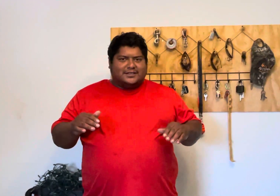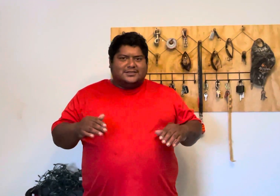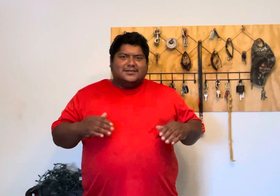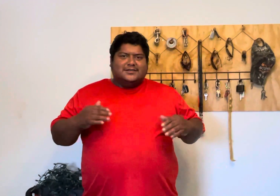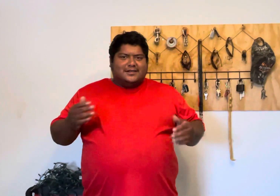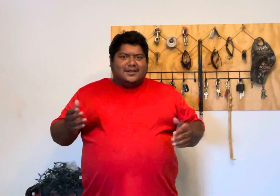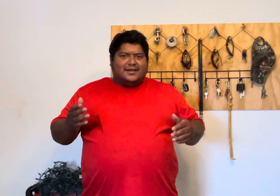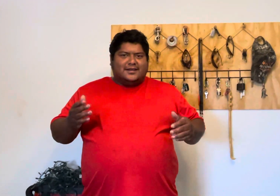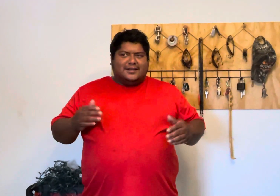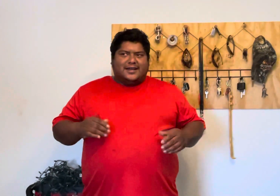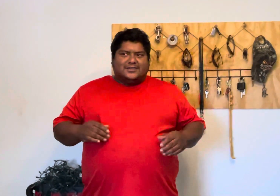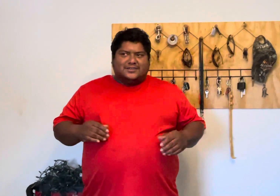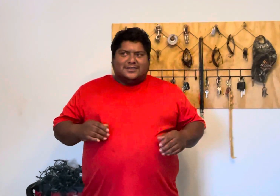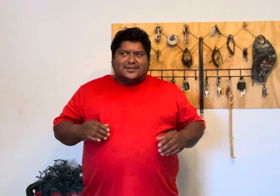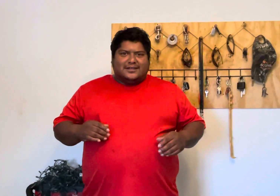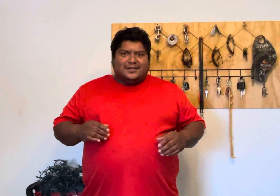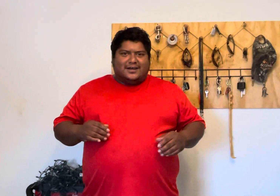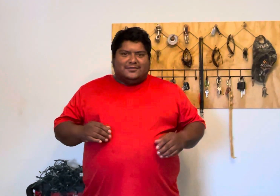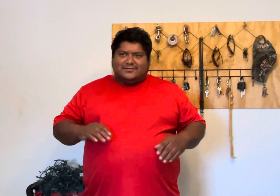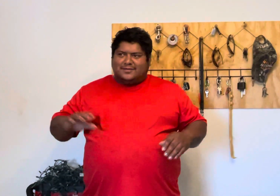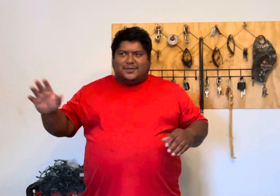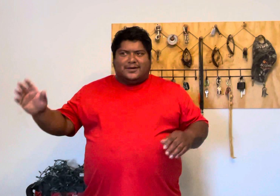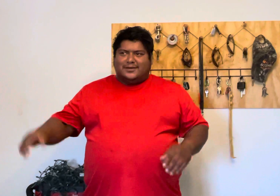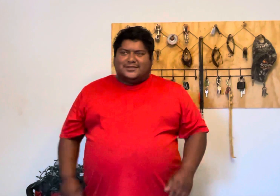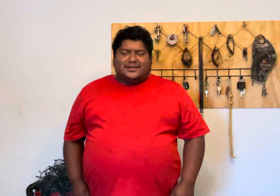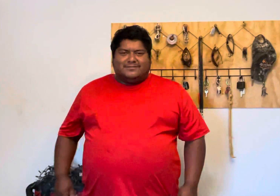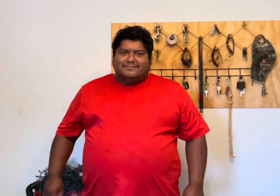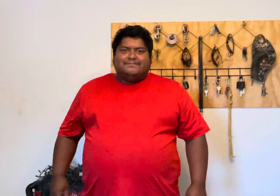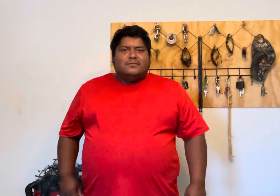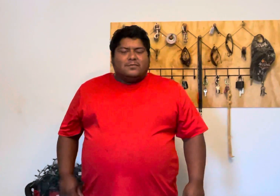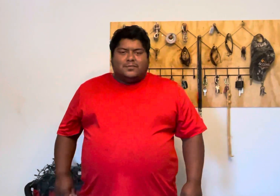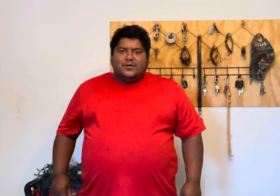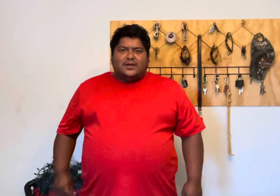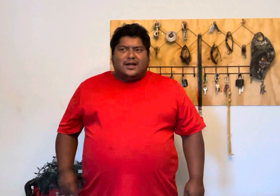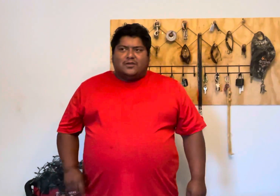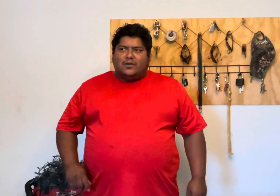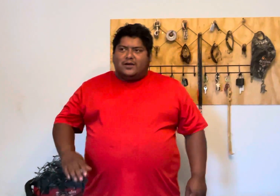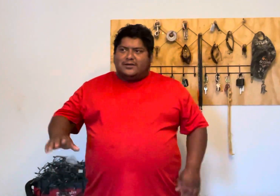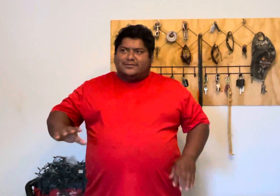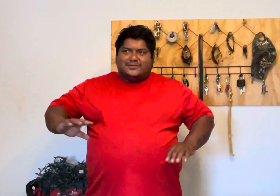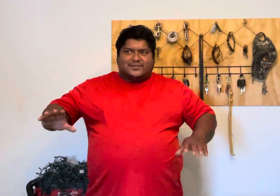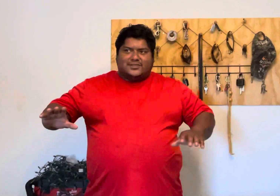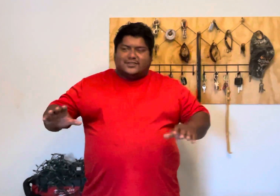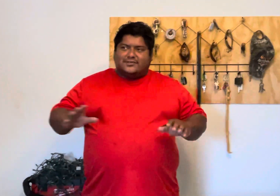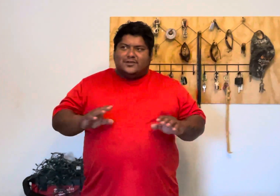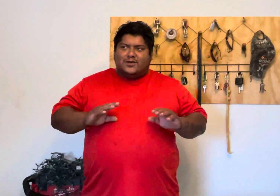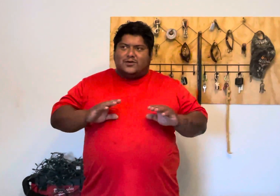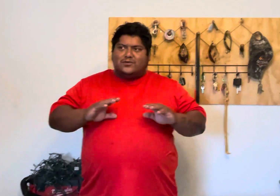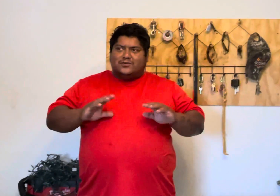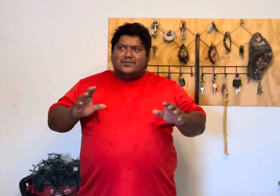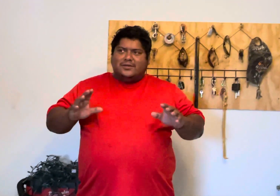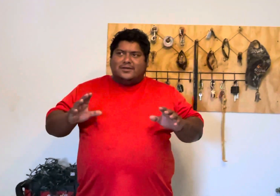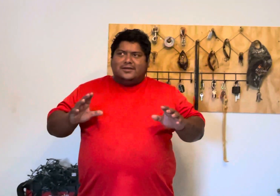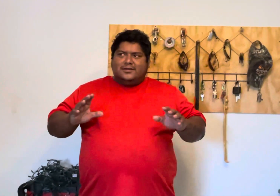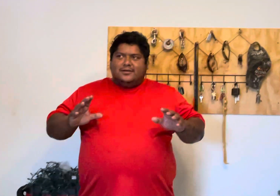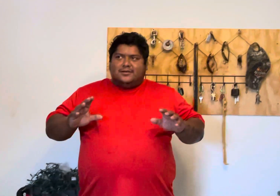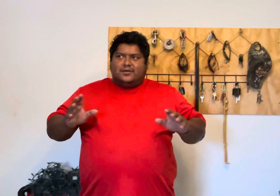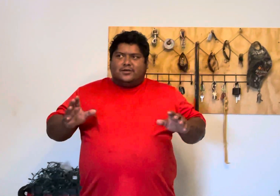and it actually knocked it out the bark blew it out of the huh blew it out of the water there's like no no